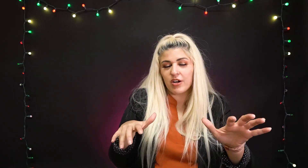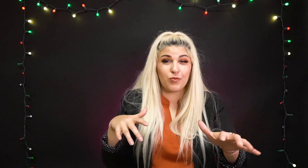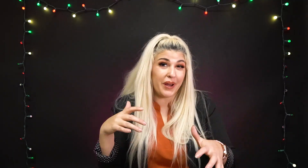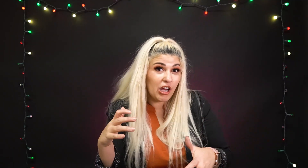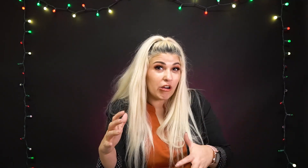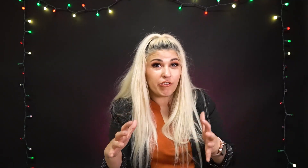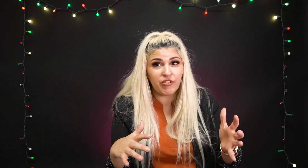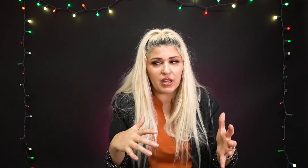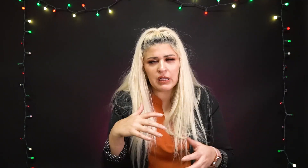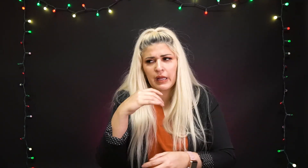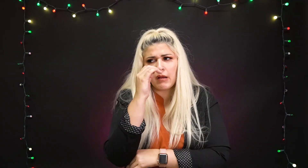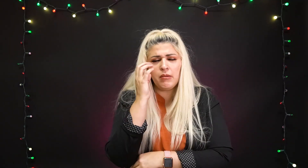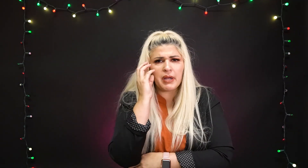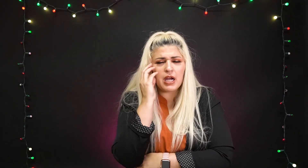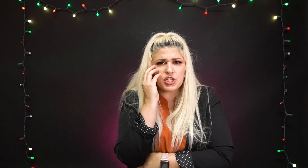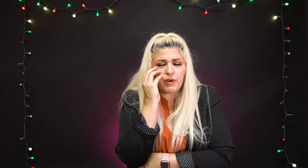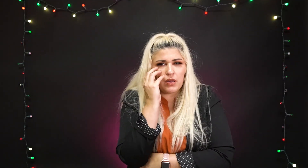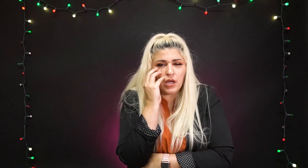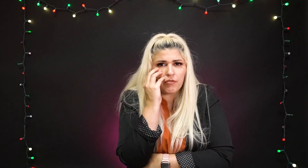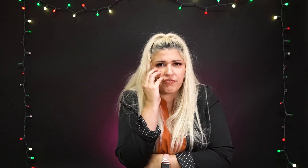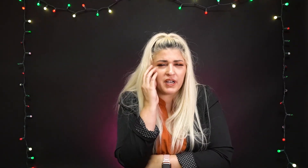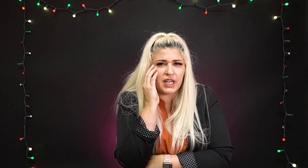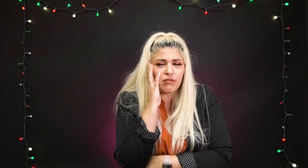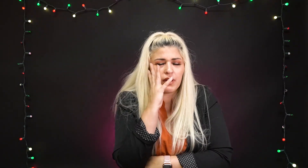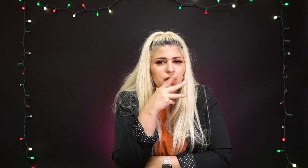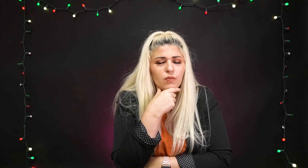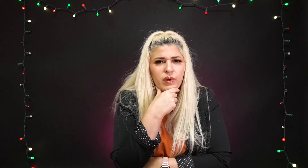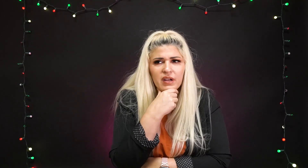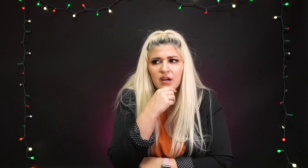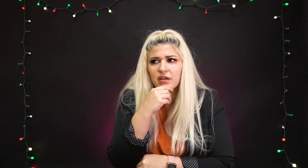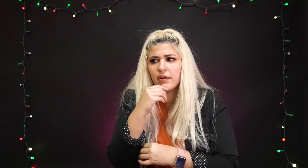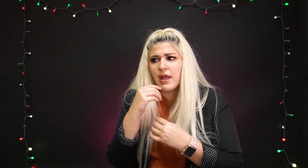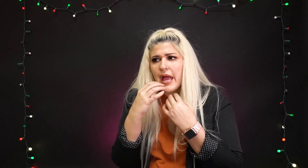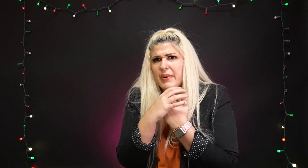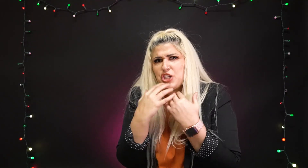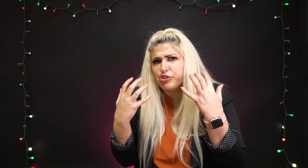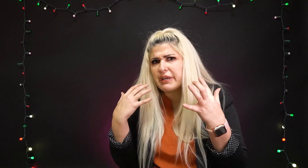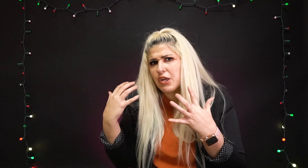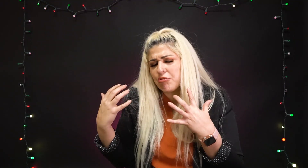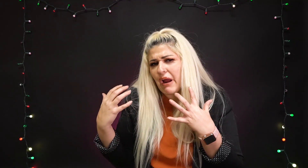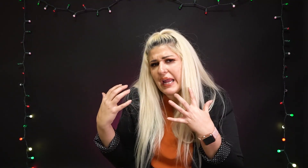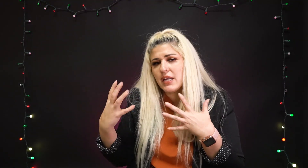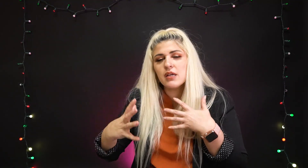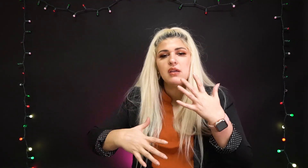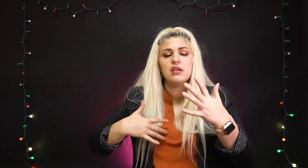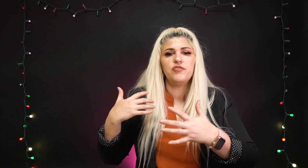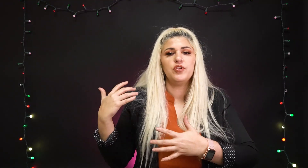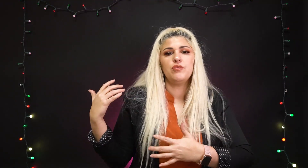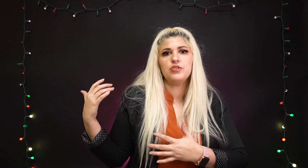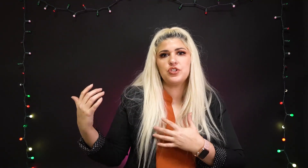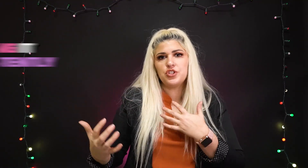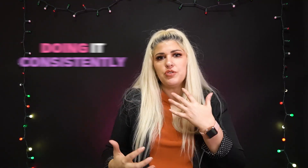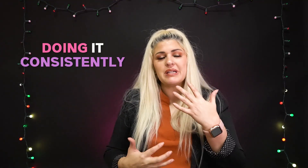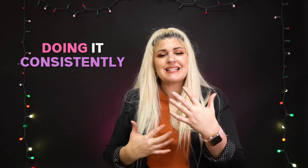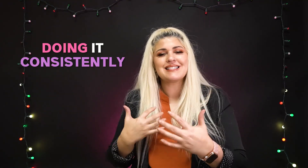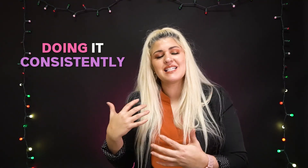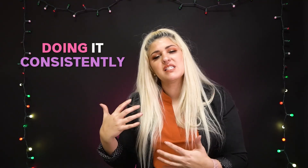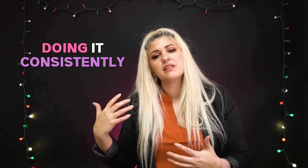weird feeling like oh my gosh do i look funny do i look weird am i doing it right if you do it consistently